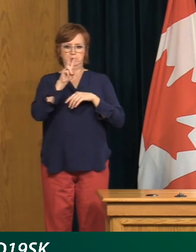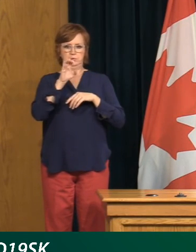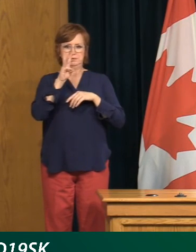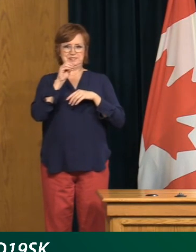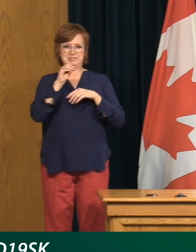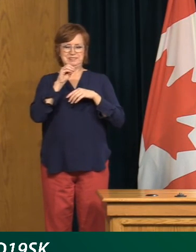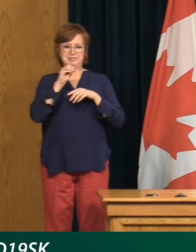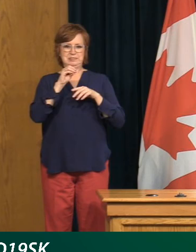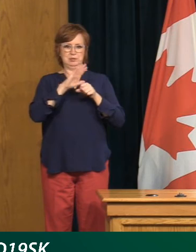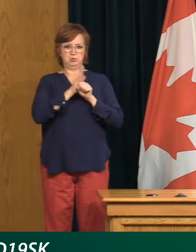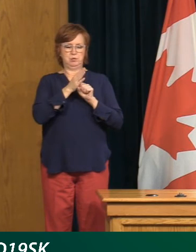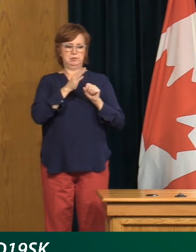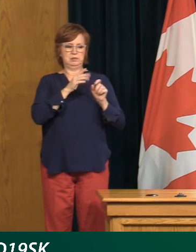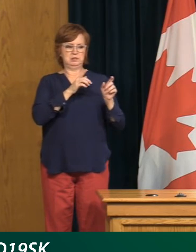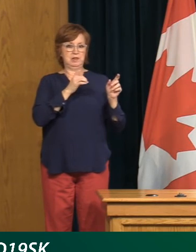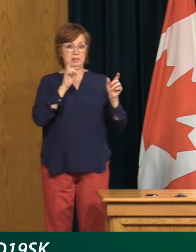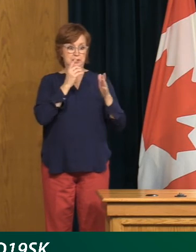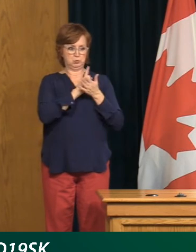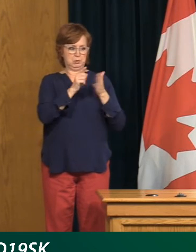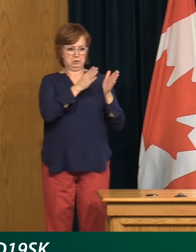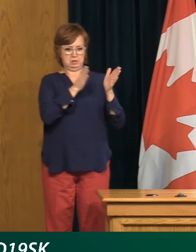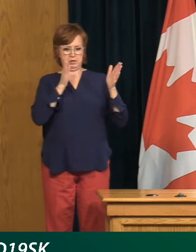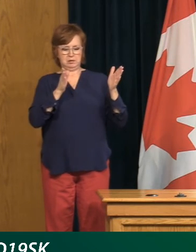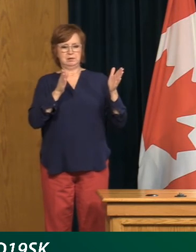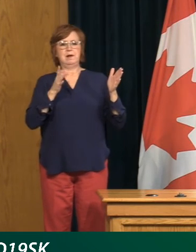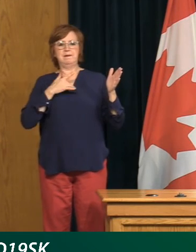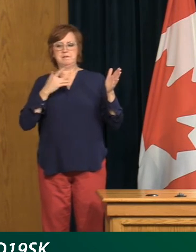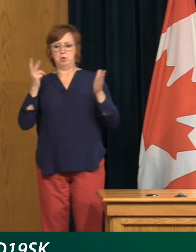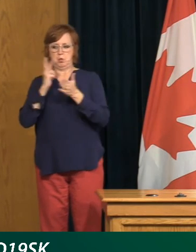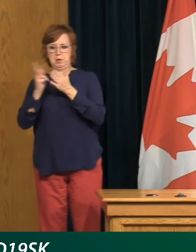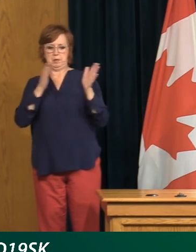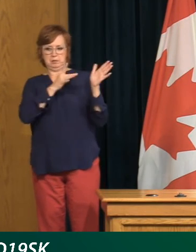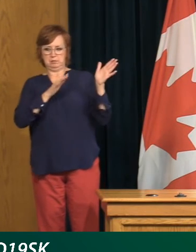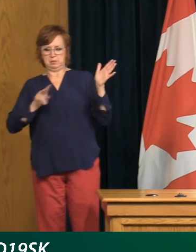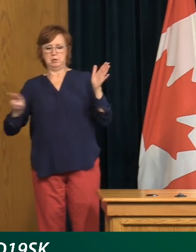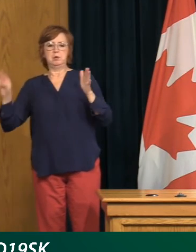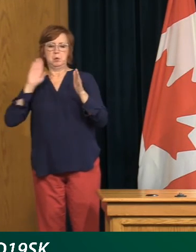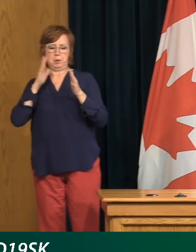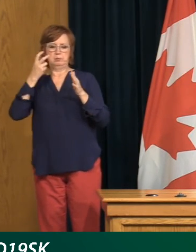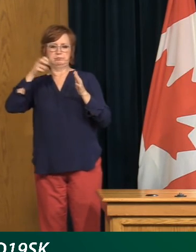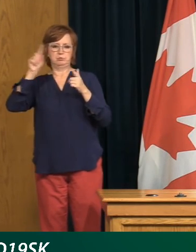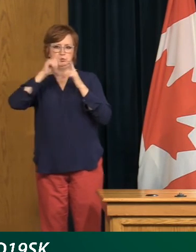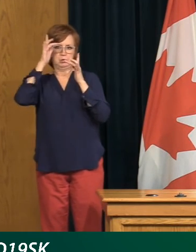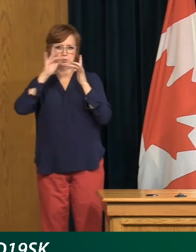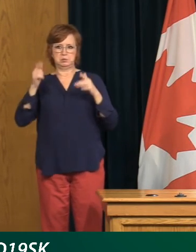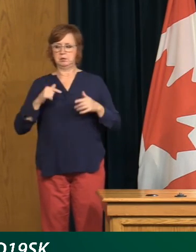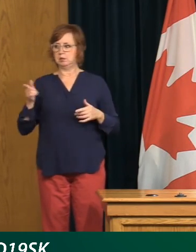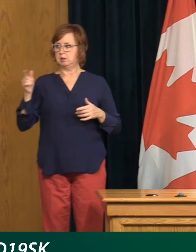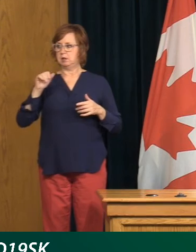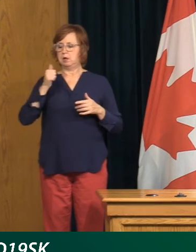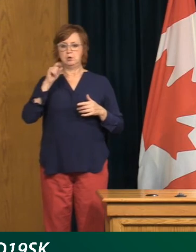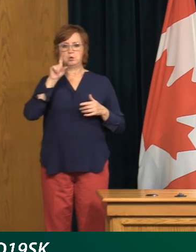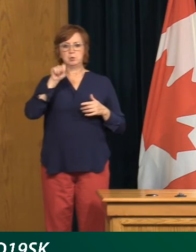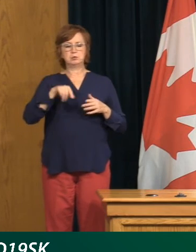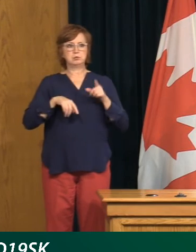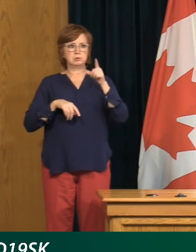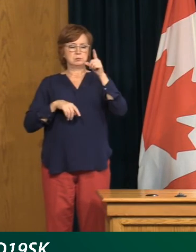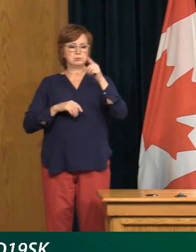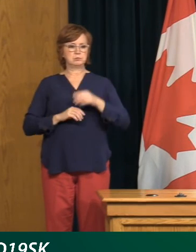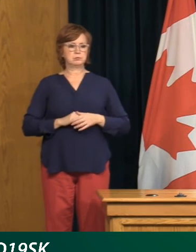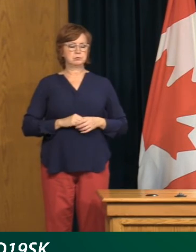this week. And we've got to be prepared for that. Thank you, Scott. I believe we've had another caller join us. Moderator.